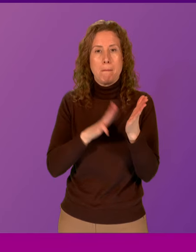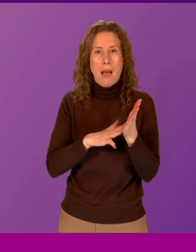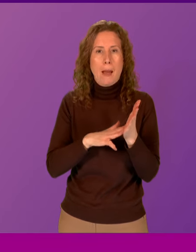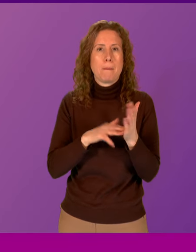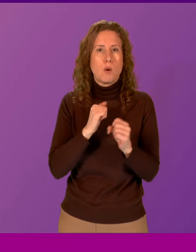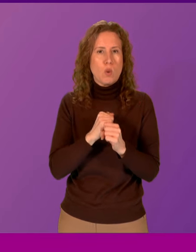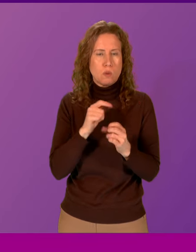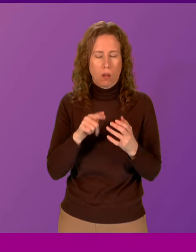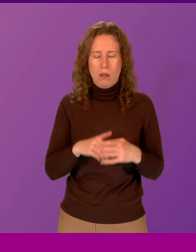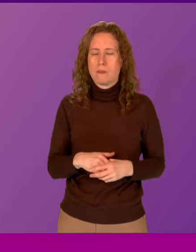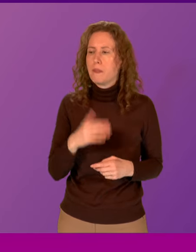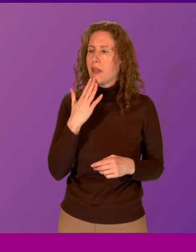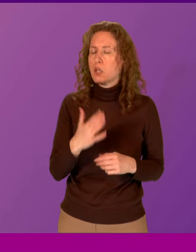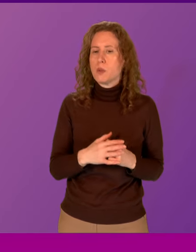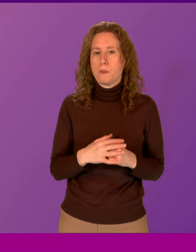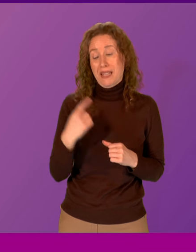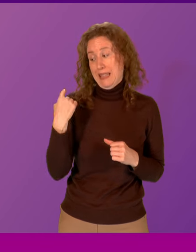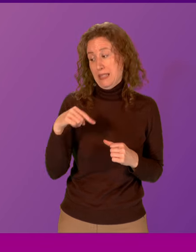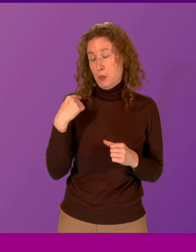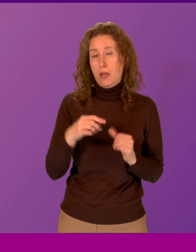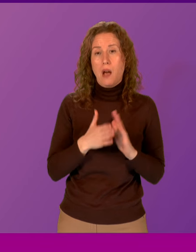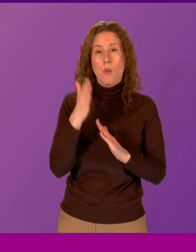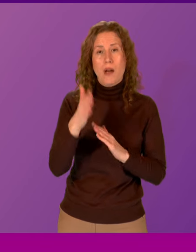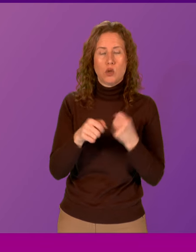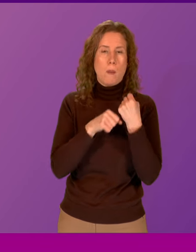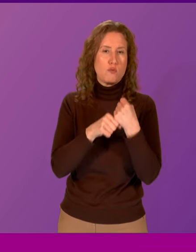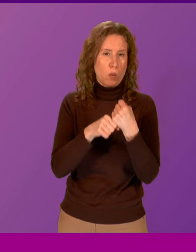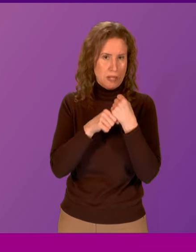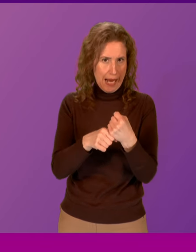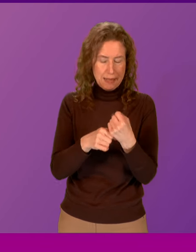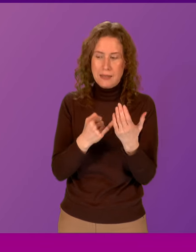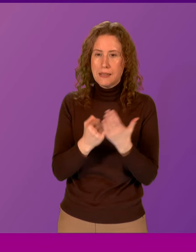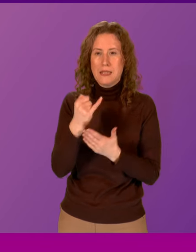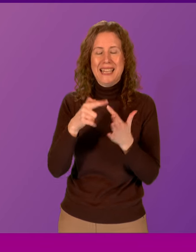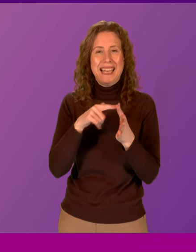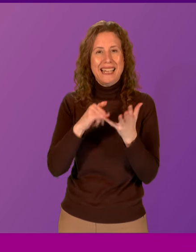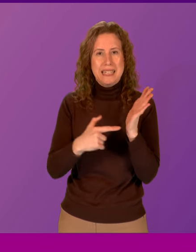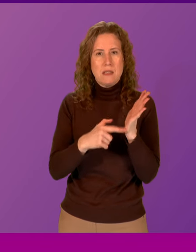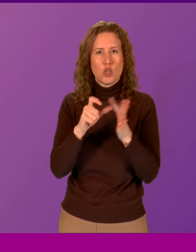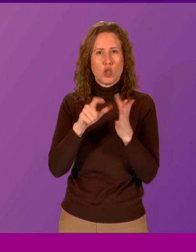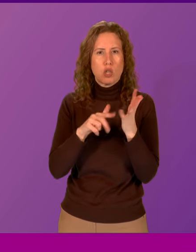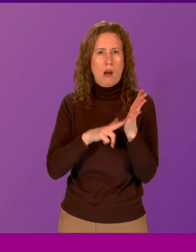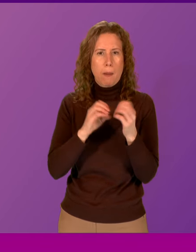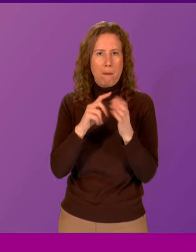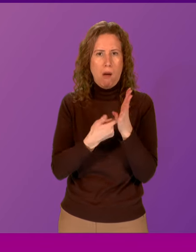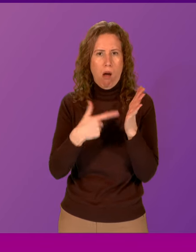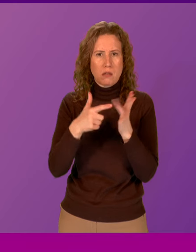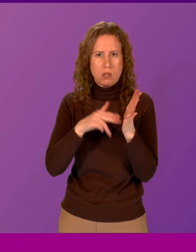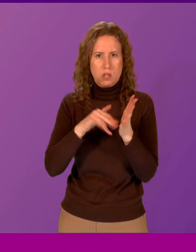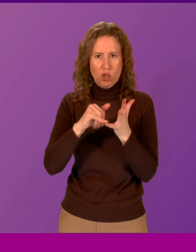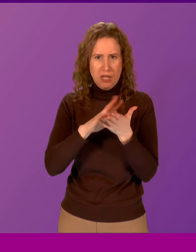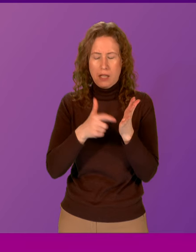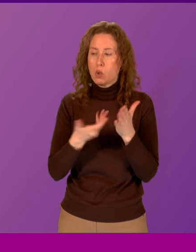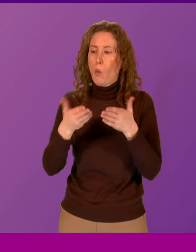Thank you, Presiding Officer. Early this week, I attended a protest against Eastern Berkshire Council's plans to close the Milan